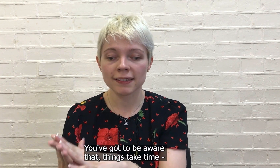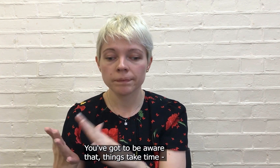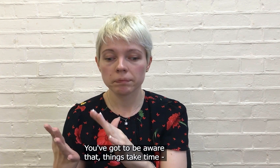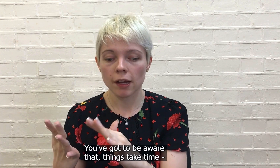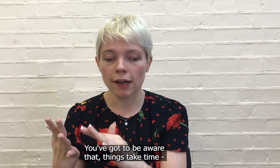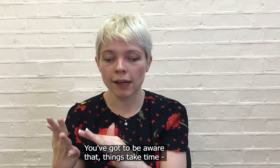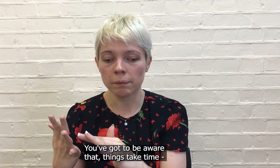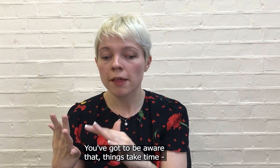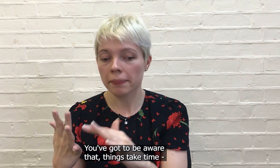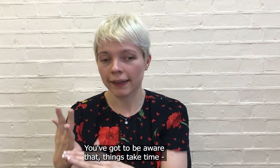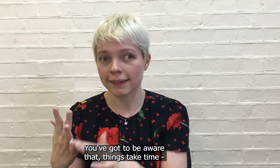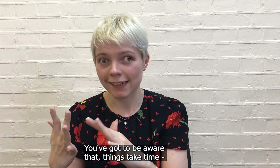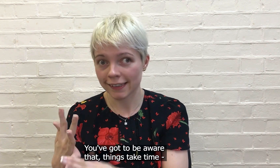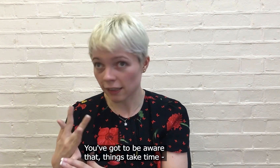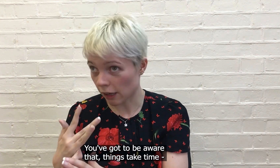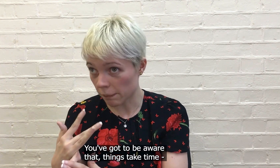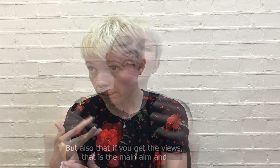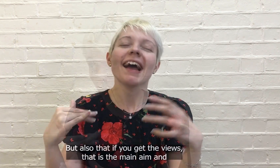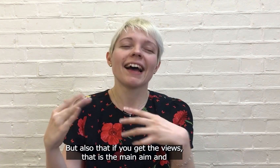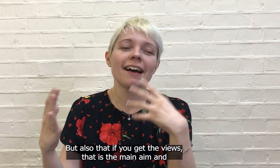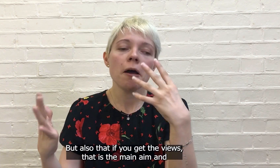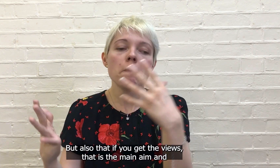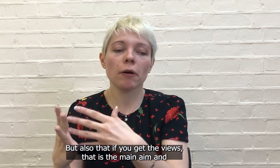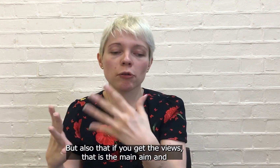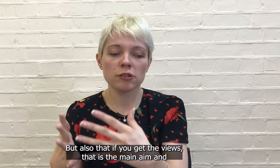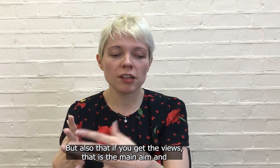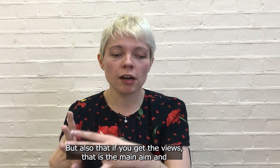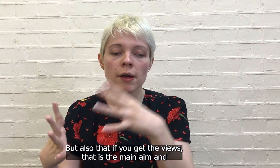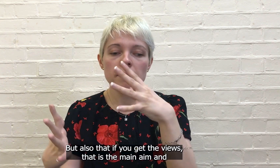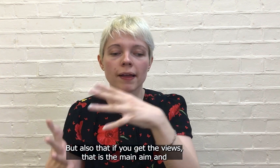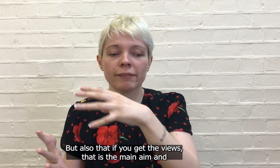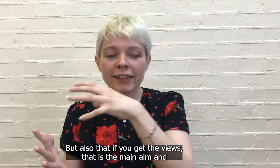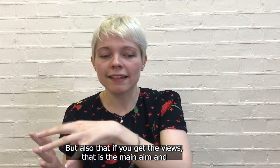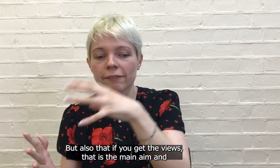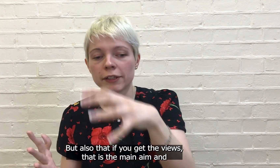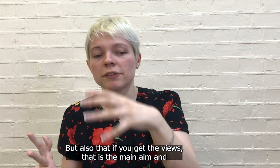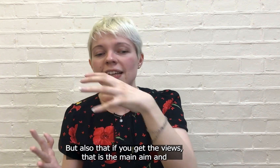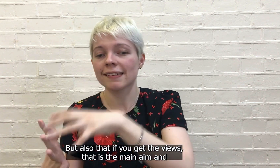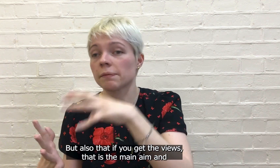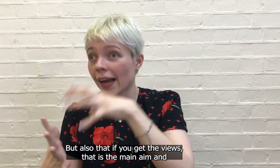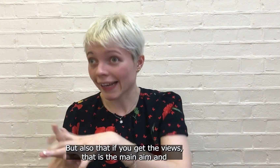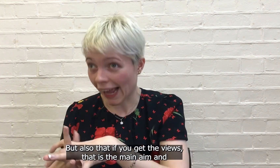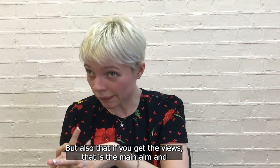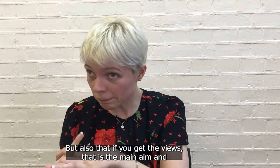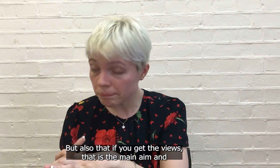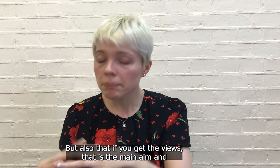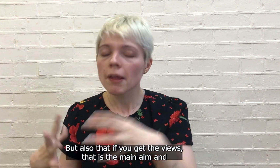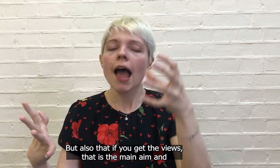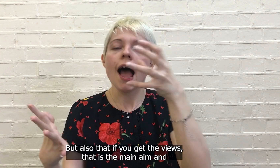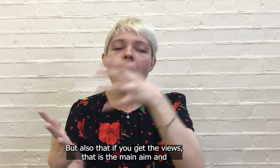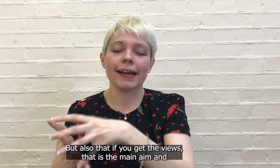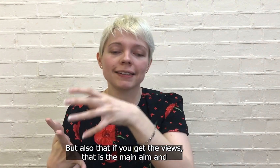things take time yeah but also if you get the views that is the main aim yeah and